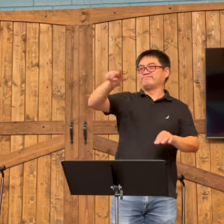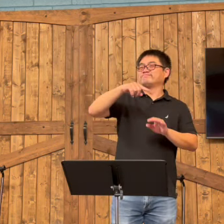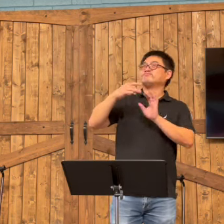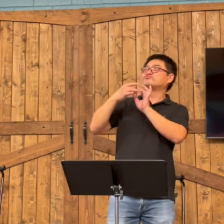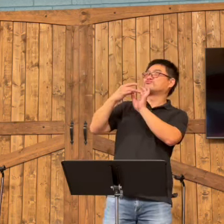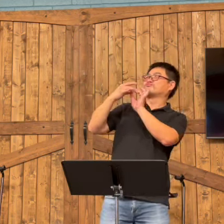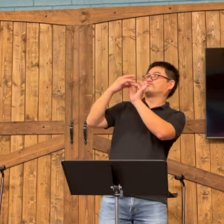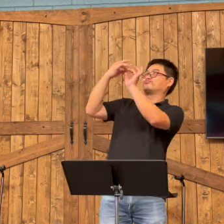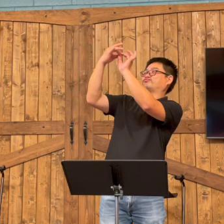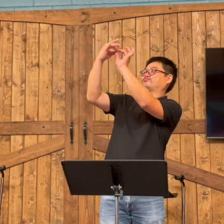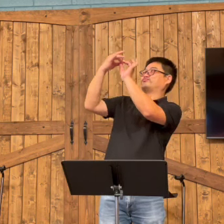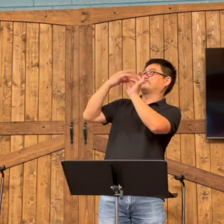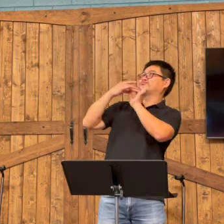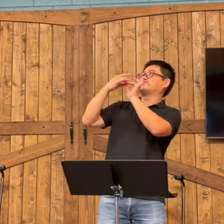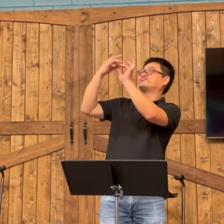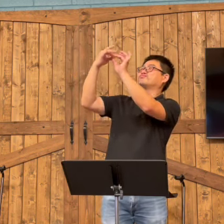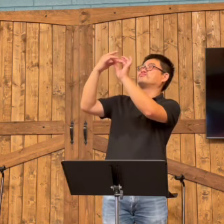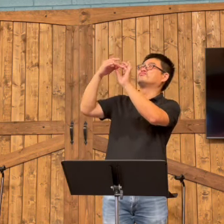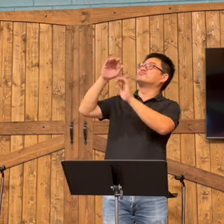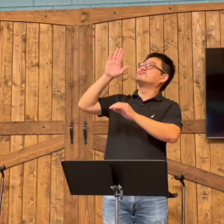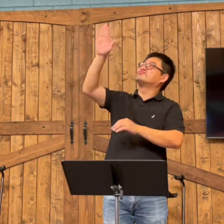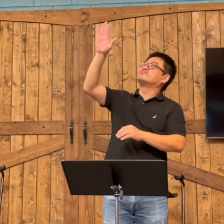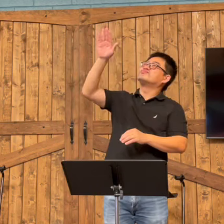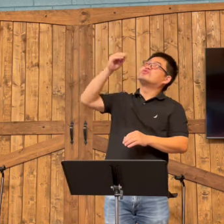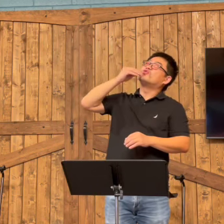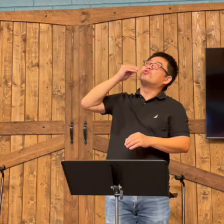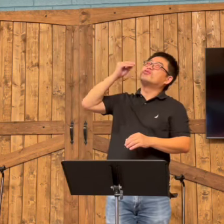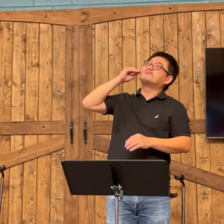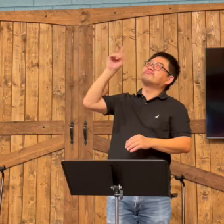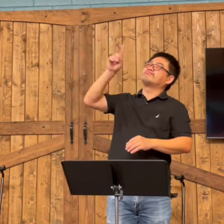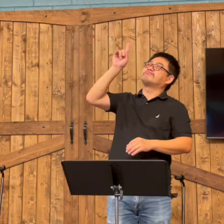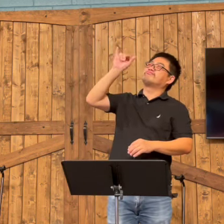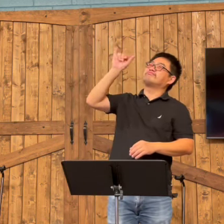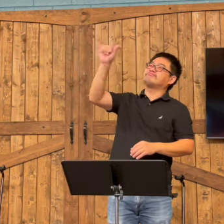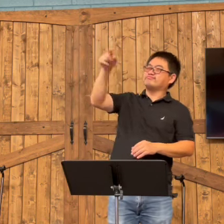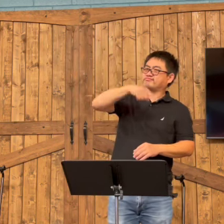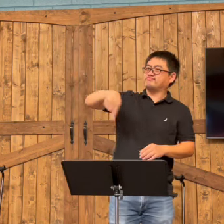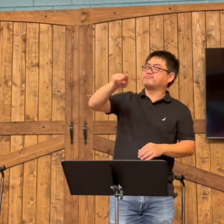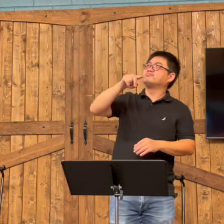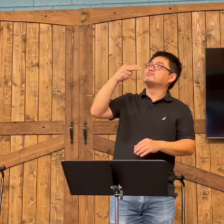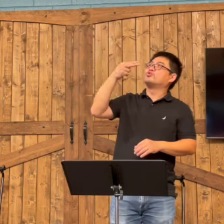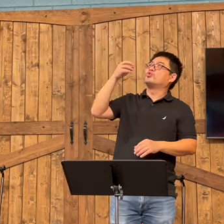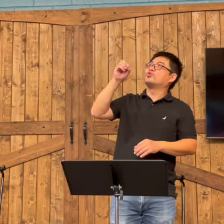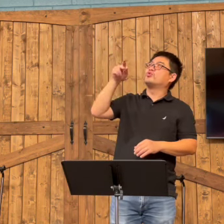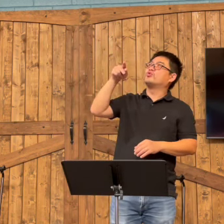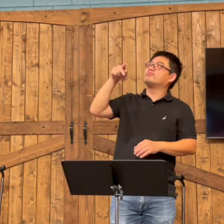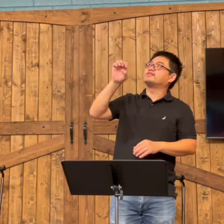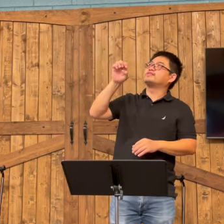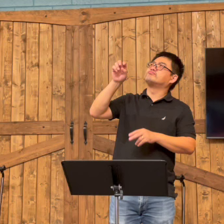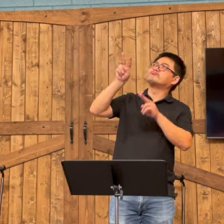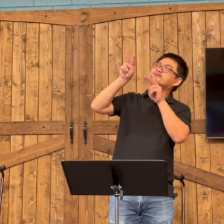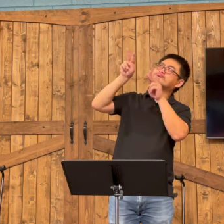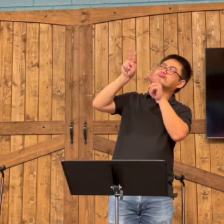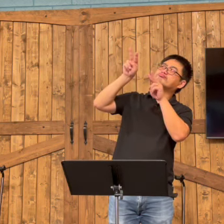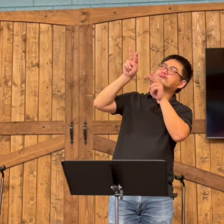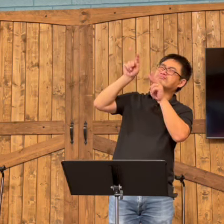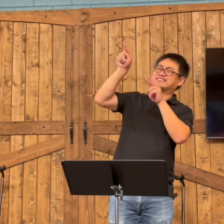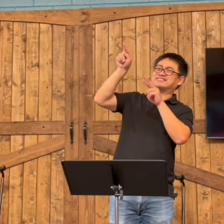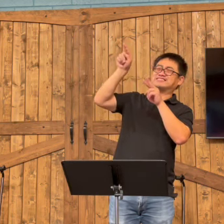Father, for helping us to repent. To restore our relationship with you. And that we can be in your home. In your